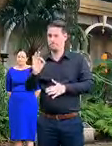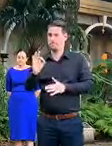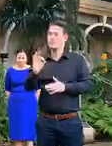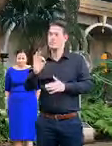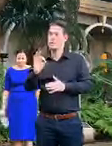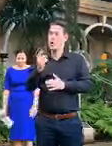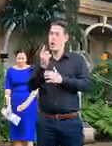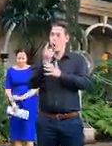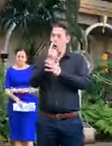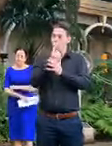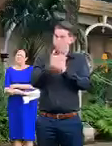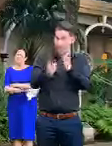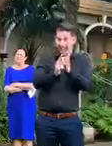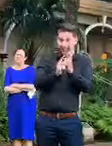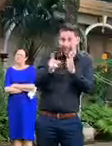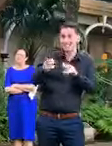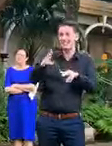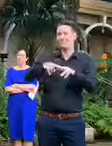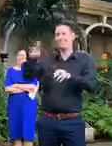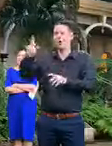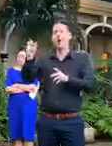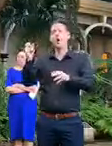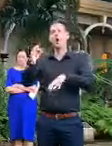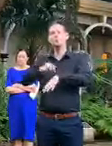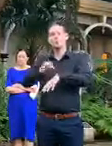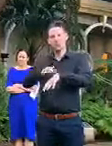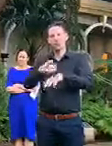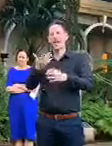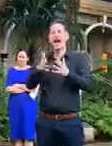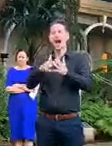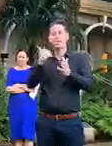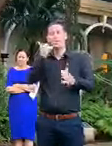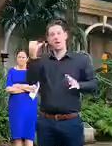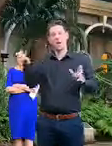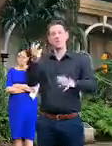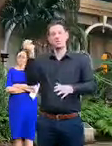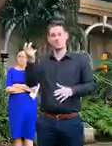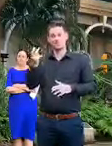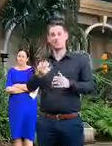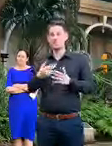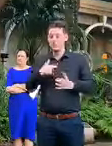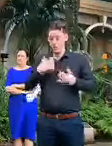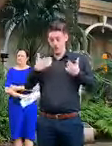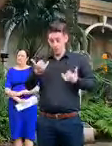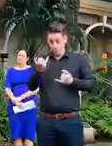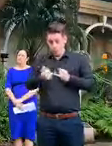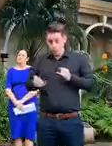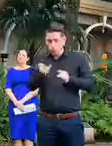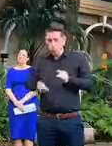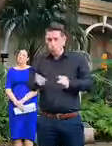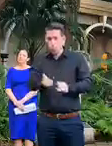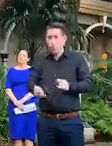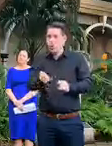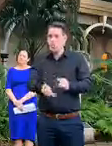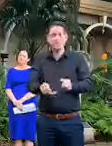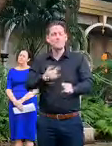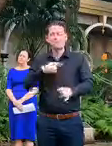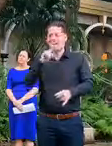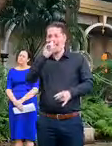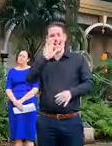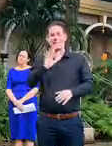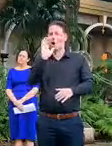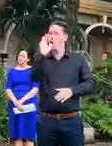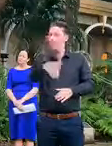you need health care and call an ambulance. So that's if you deteriorate and you can't manage your